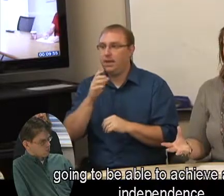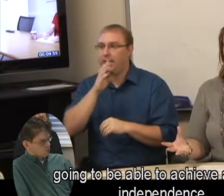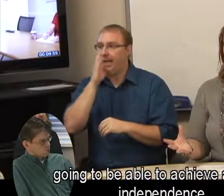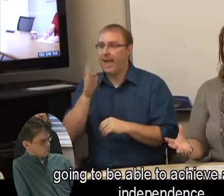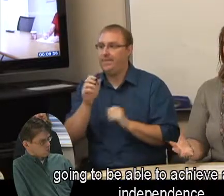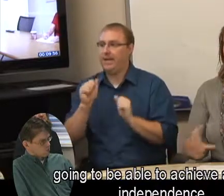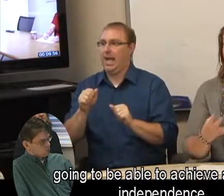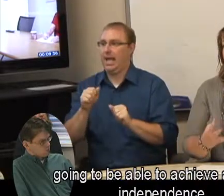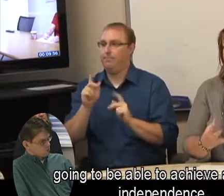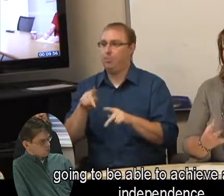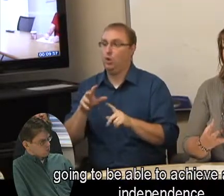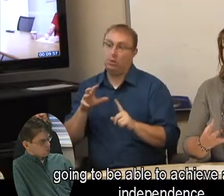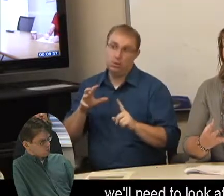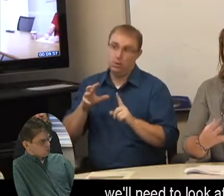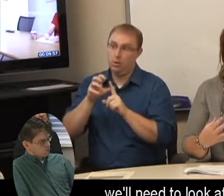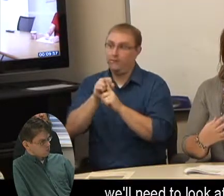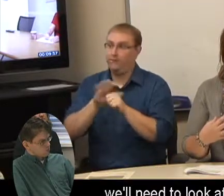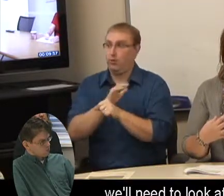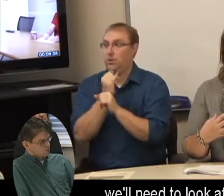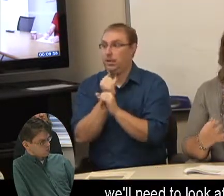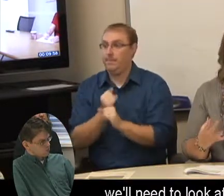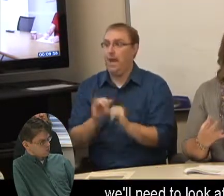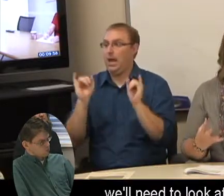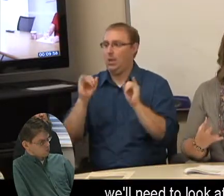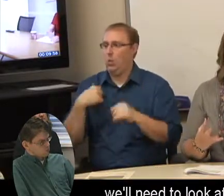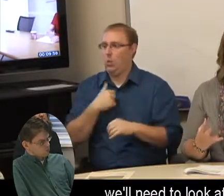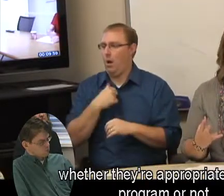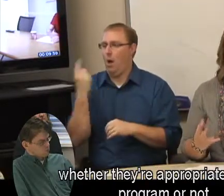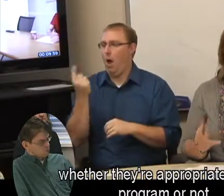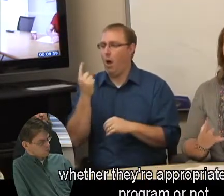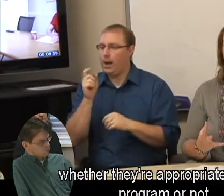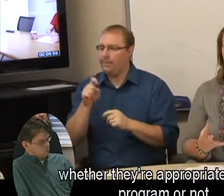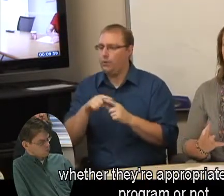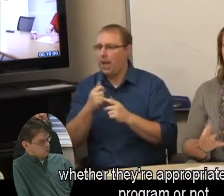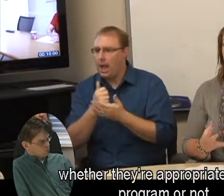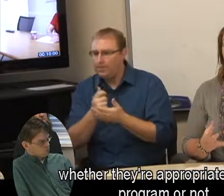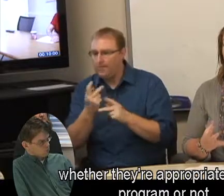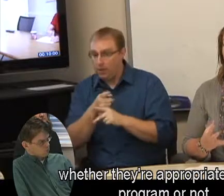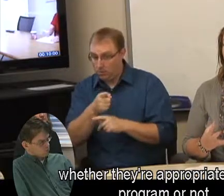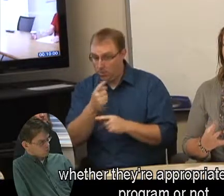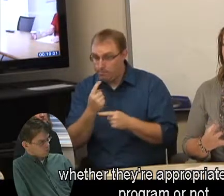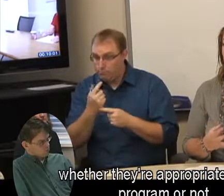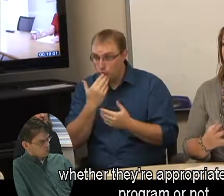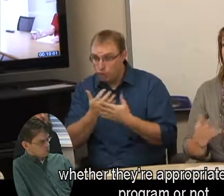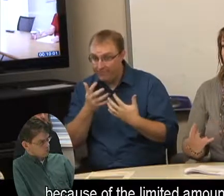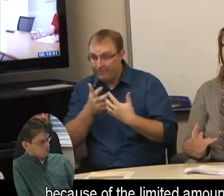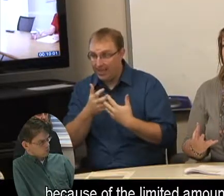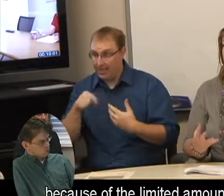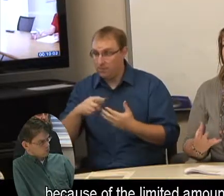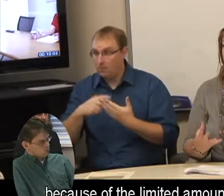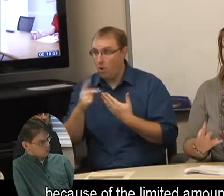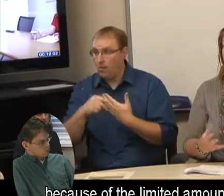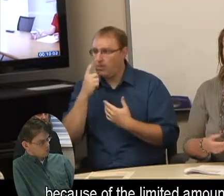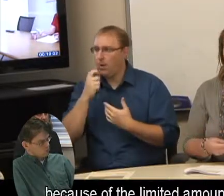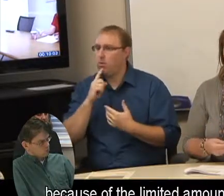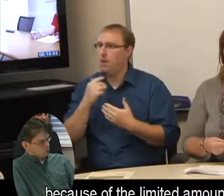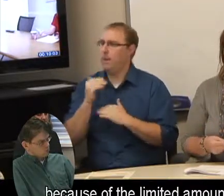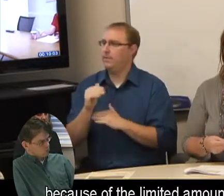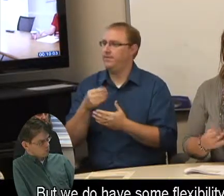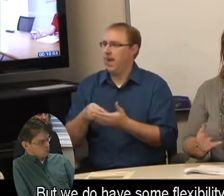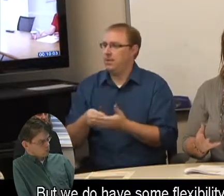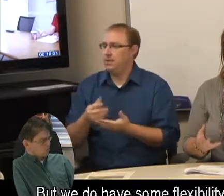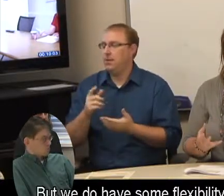achieve a level of independence, we know we'll need to look at whether they're appropriate for this program or not just because of the limited amount of funds.